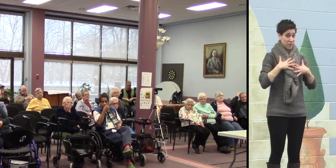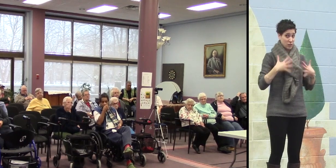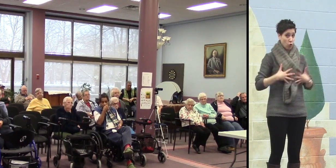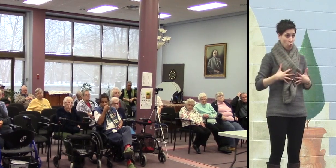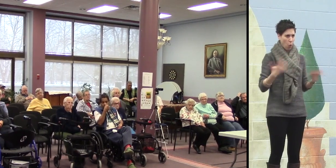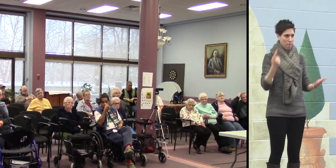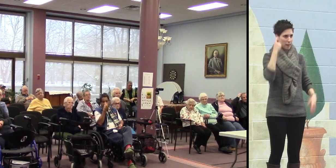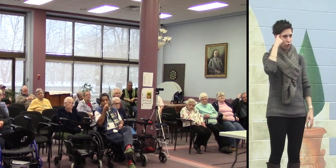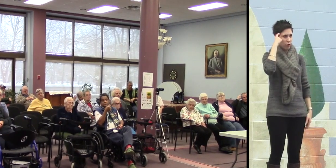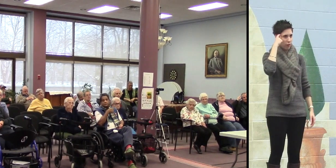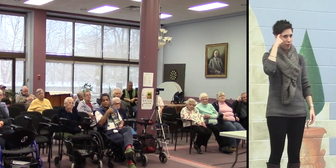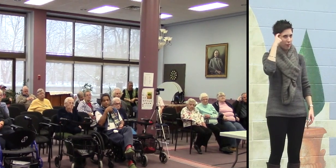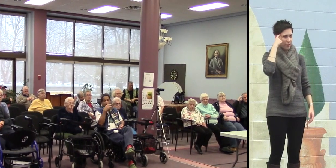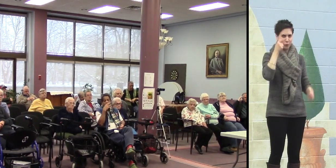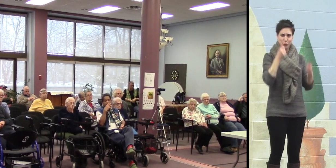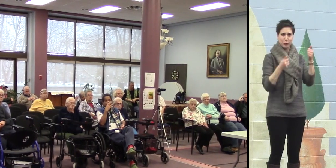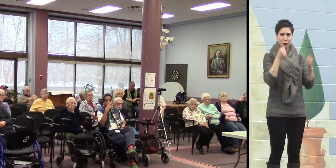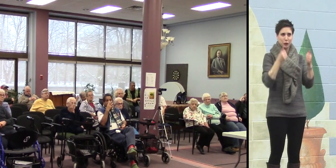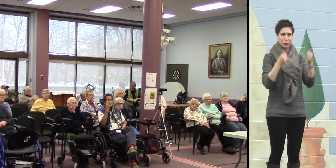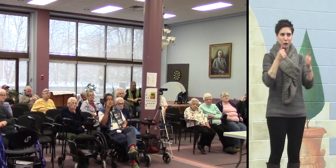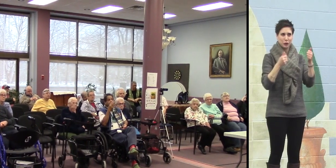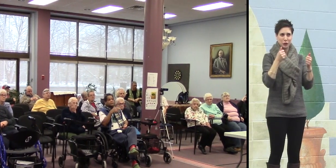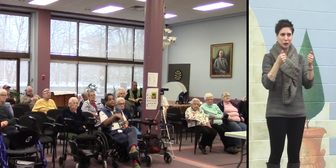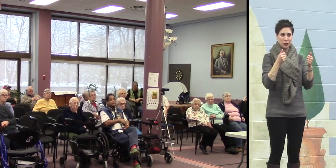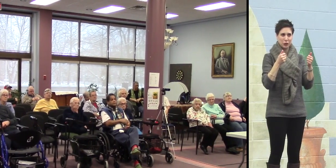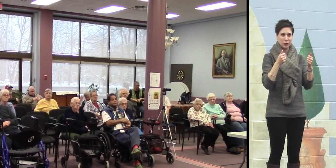health or is it mental health?